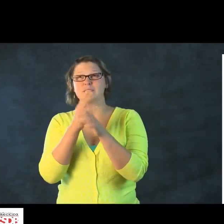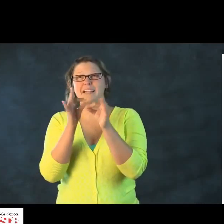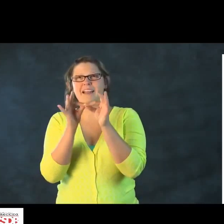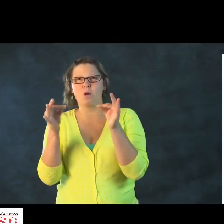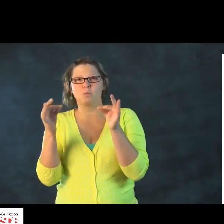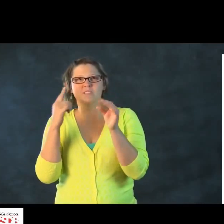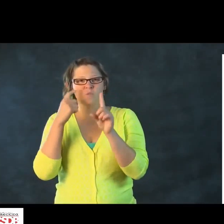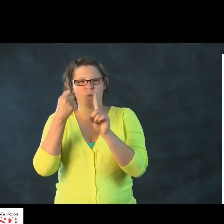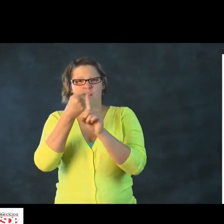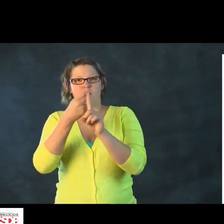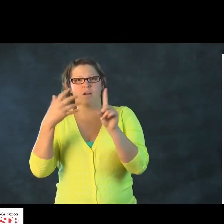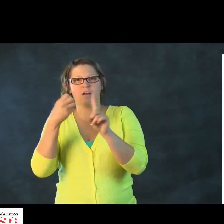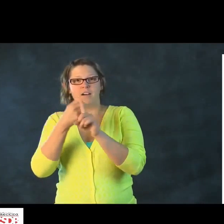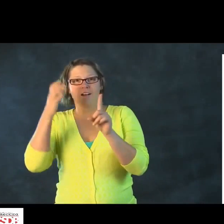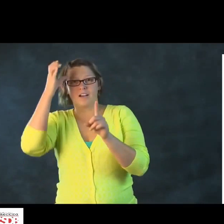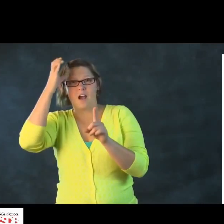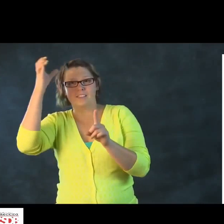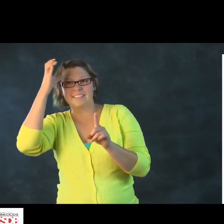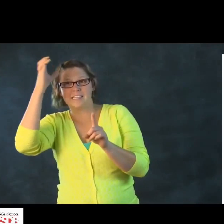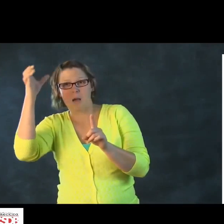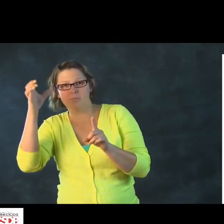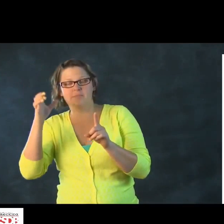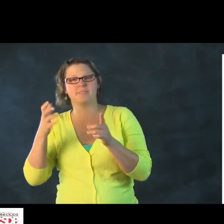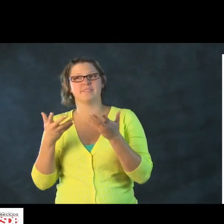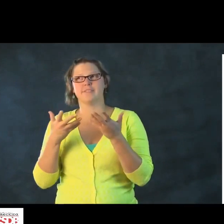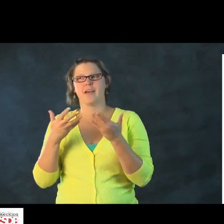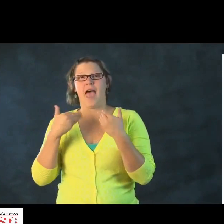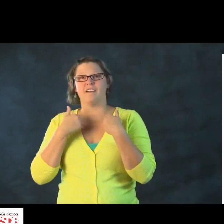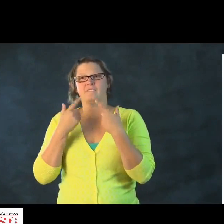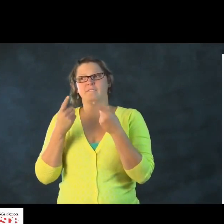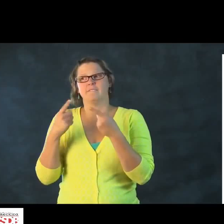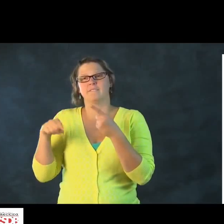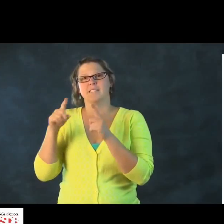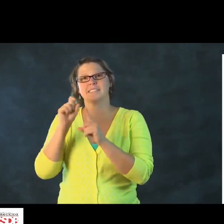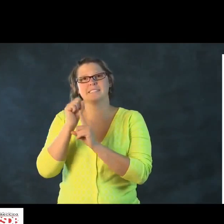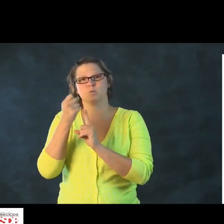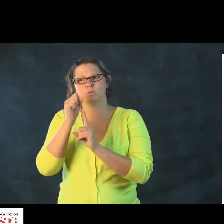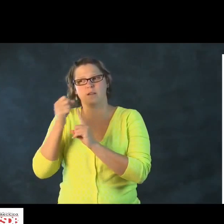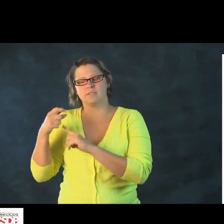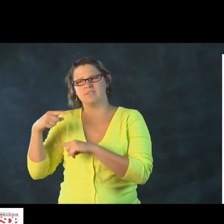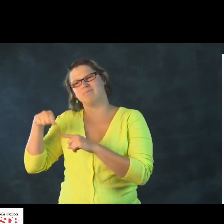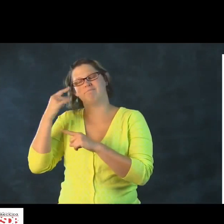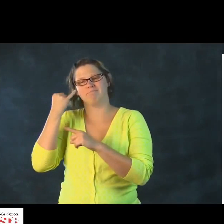Another example in terms of using language, and using language to expand upon concepts,